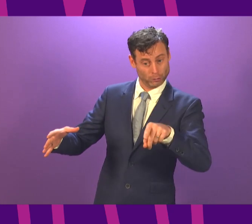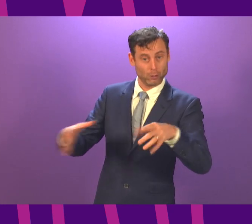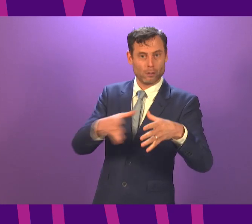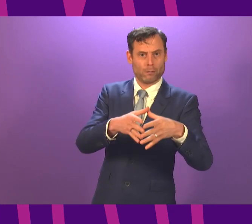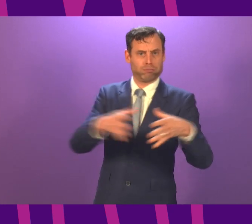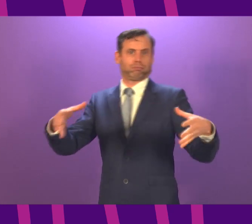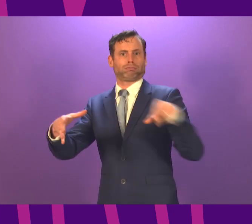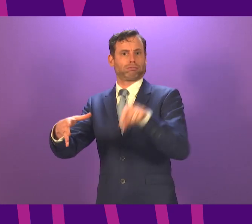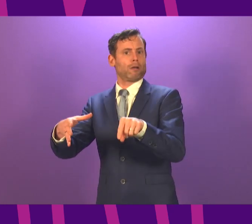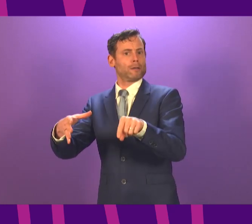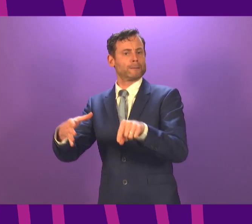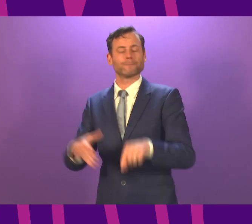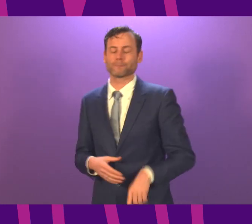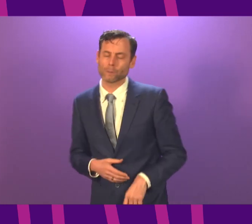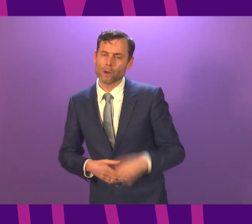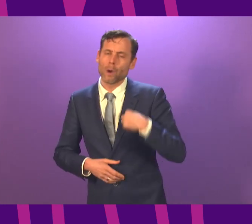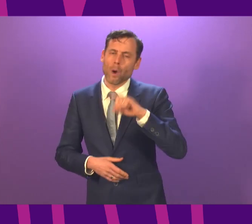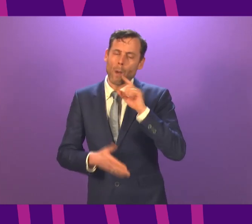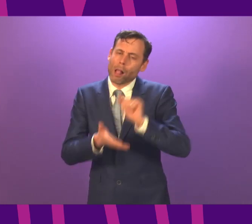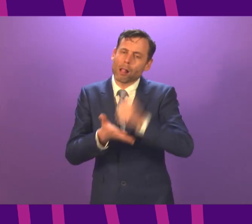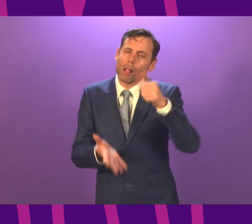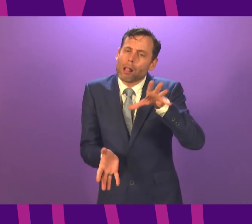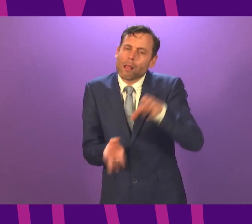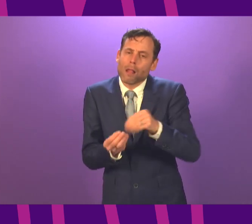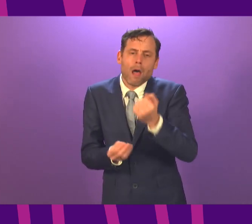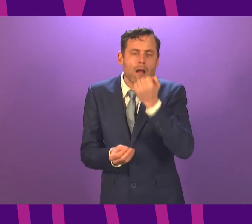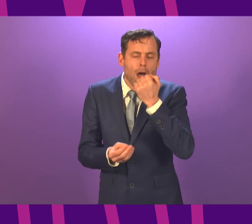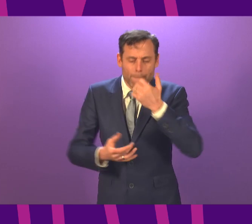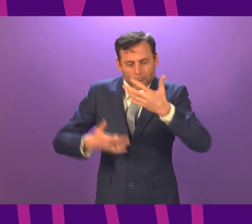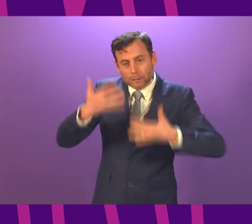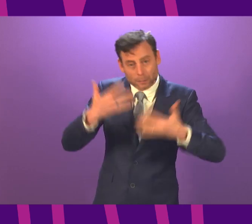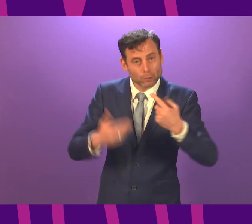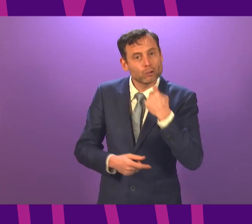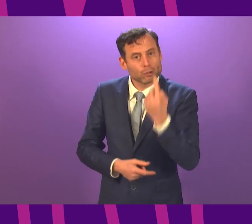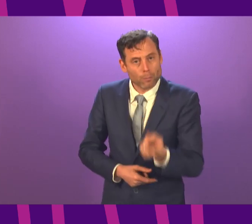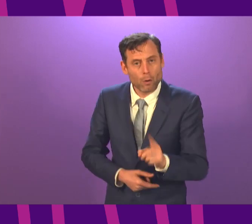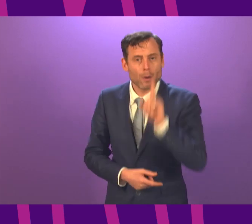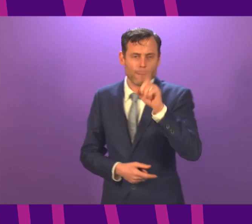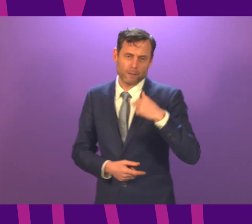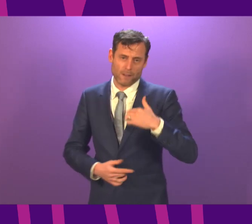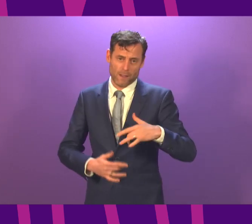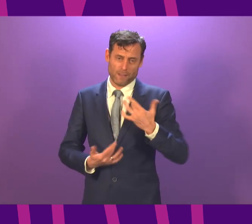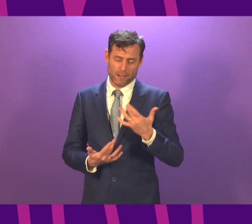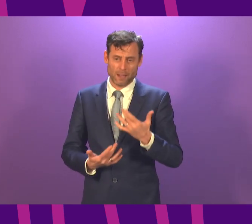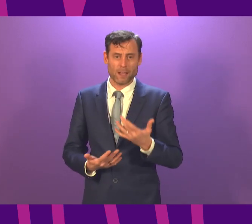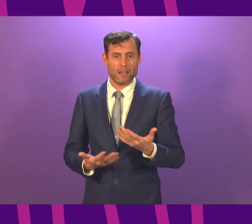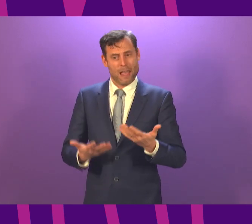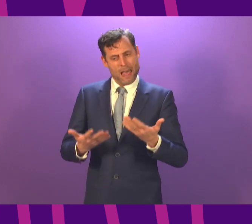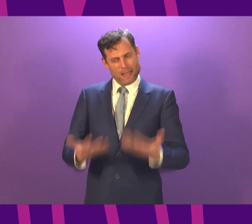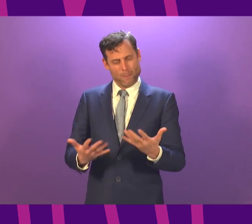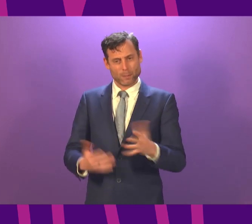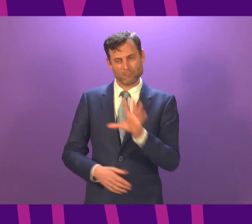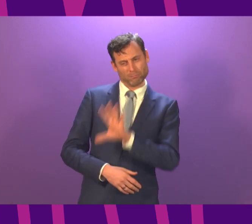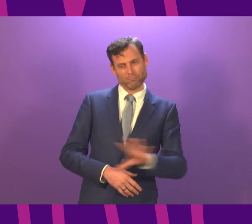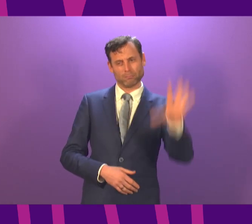will be published tomorrow. I would expect these to show that nationally, the total number of COVID patients in hospital is now close